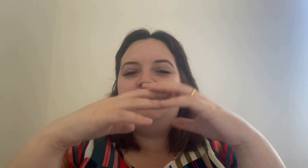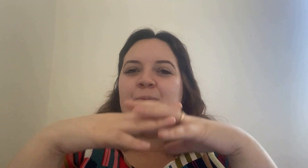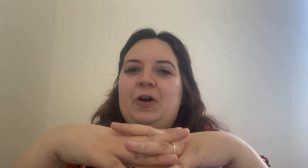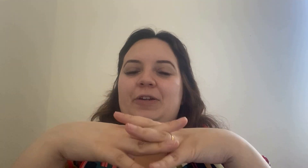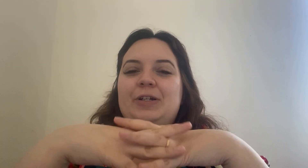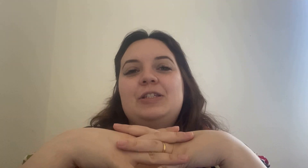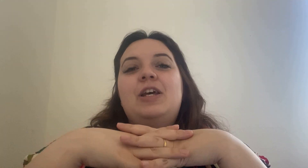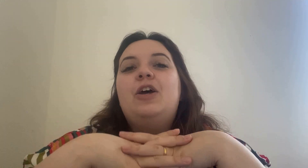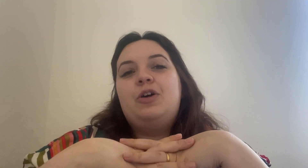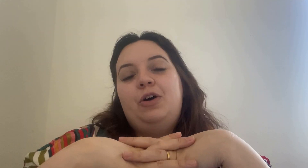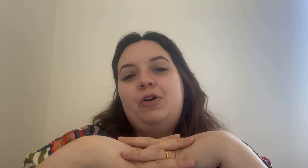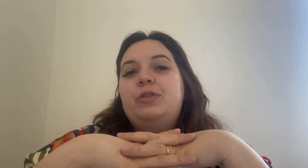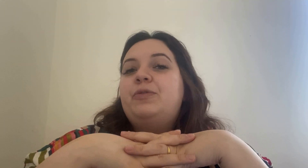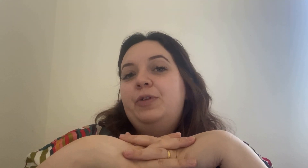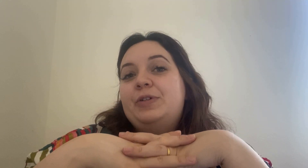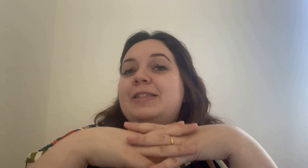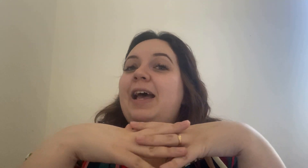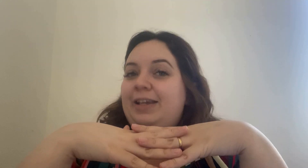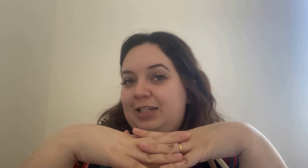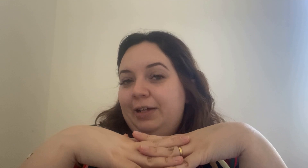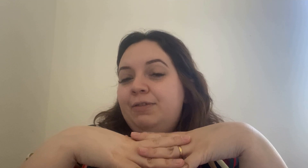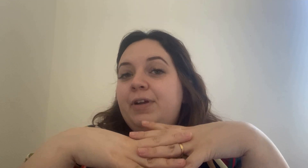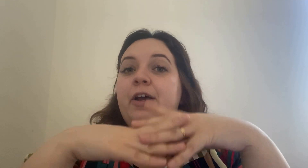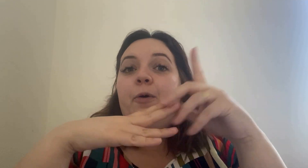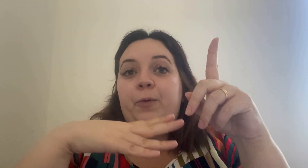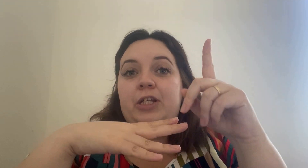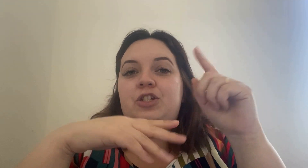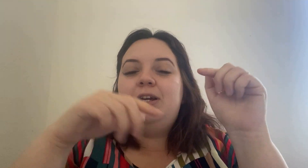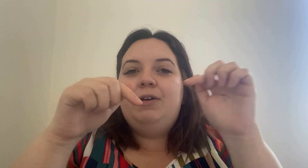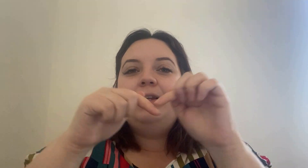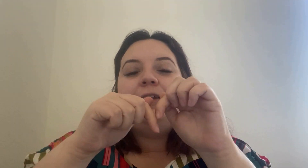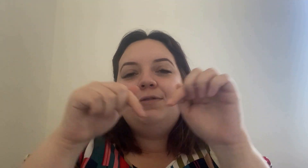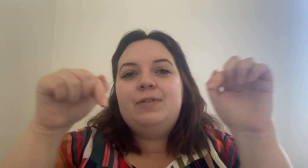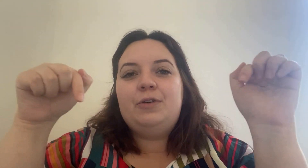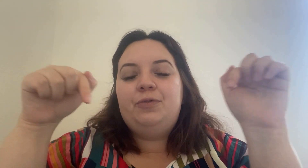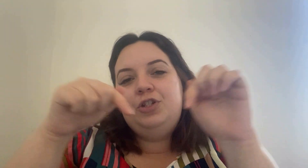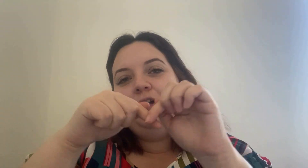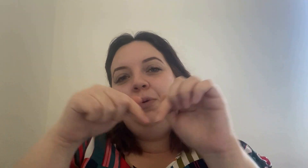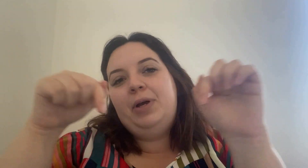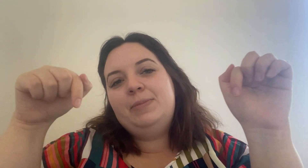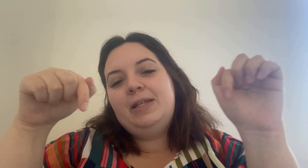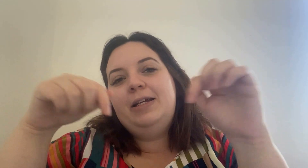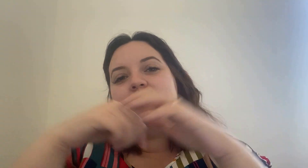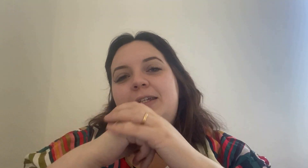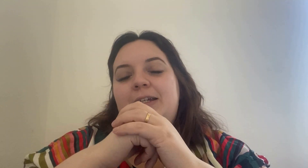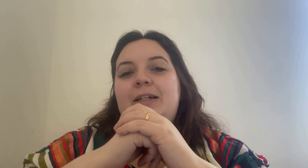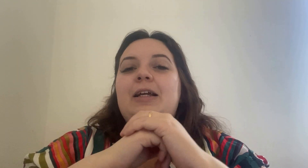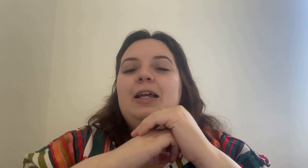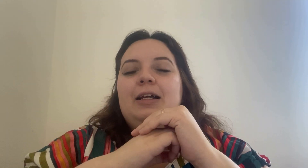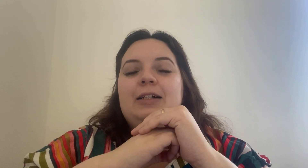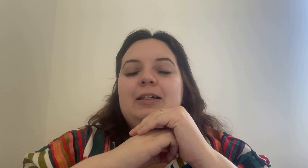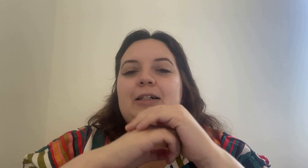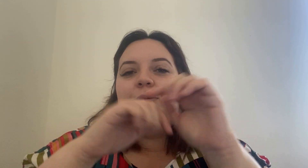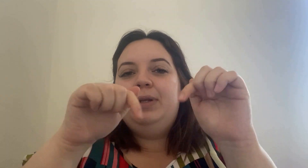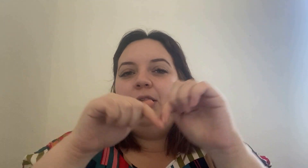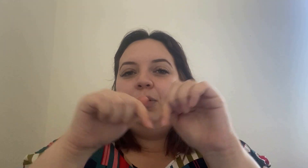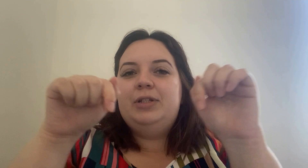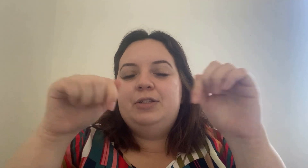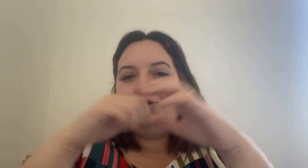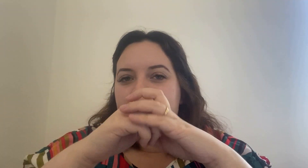product called flux active which i'll leave the official website here uh below the description